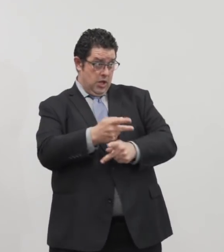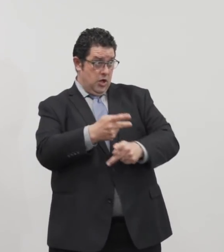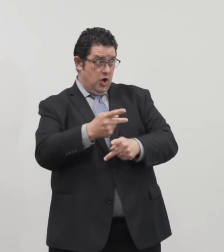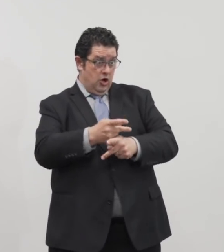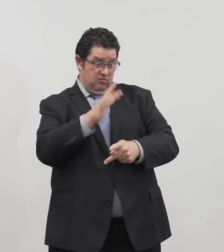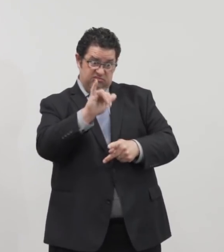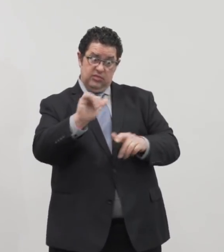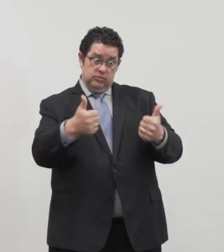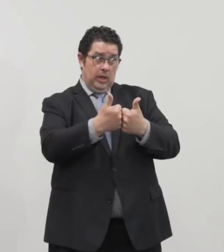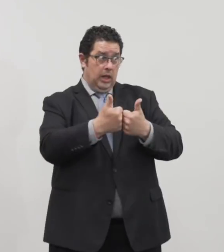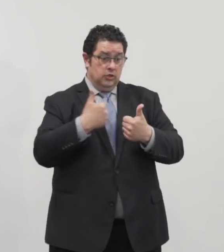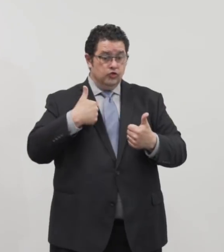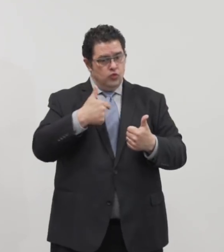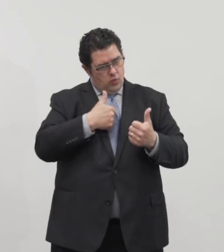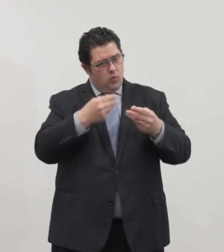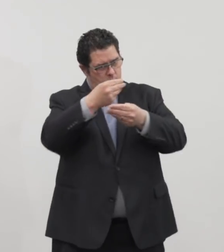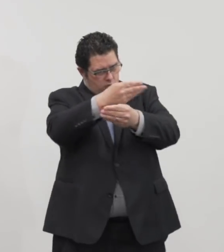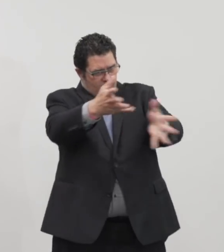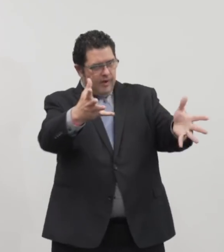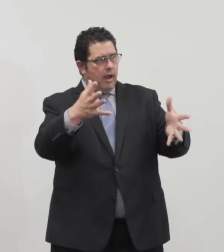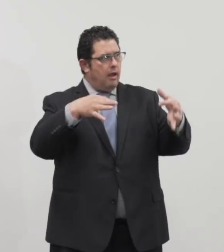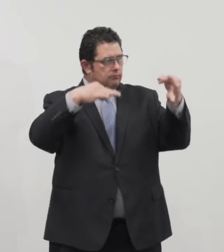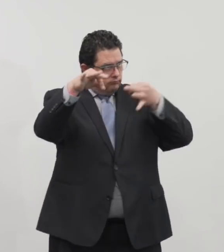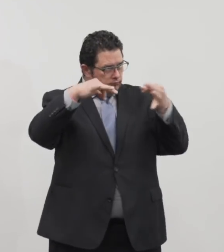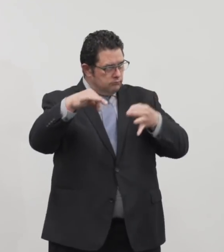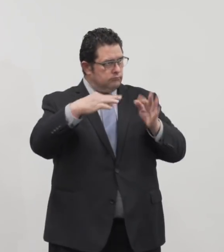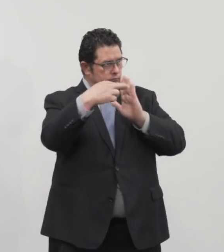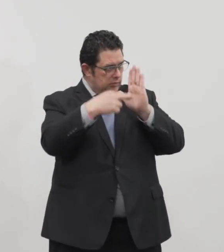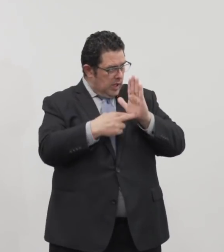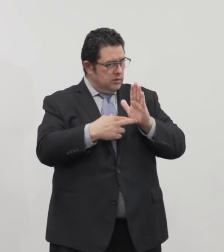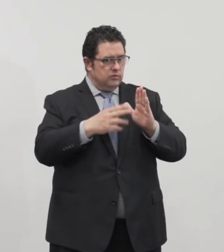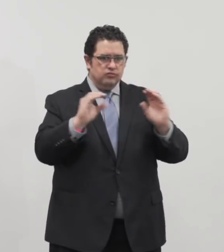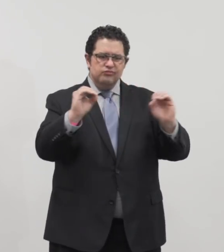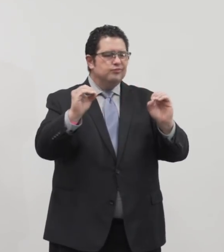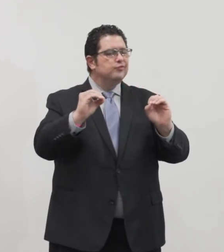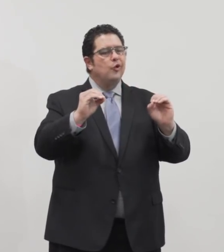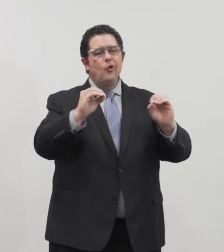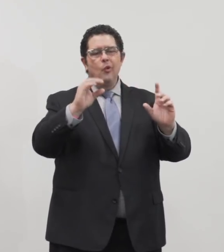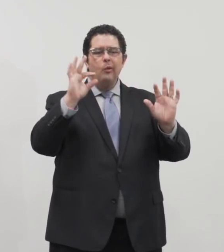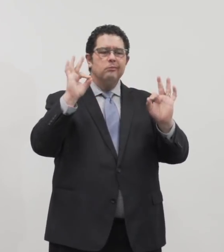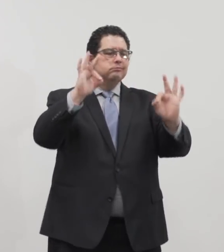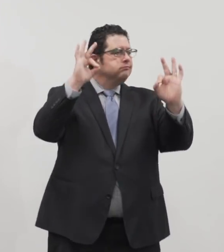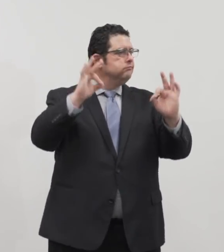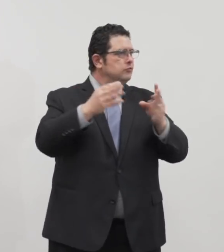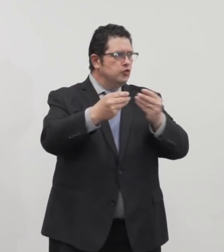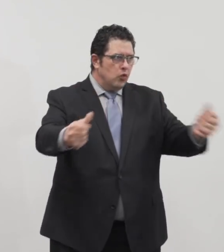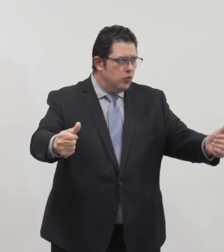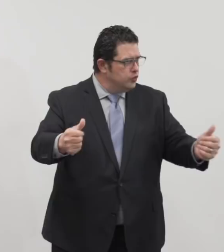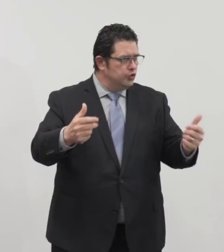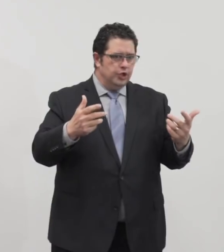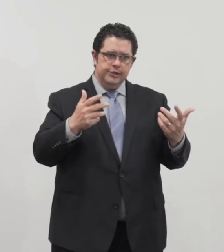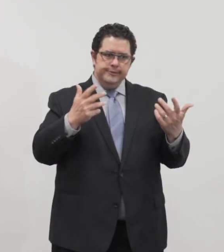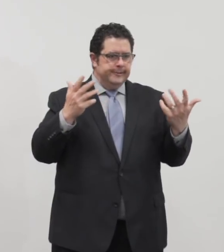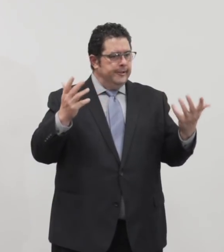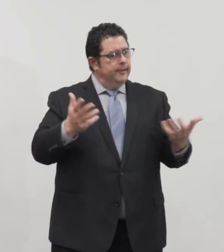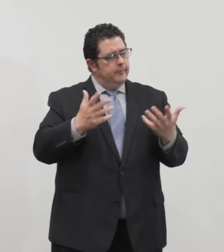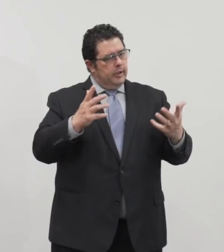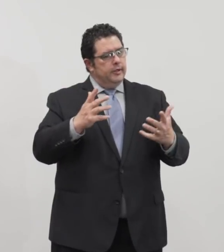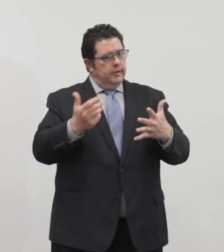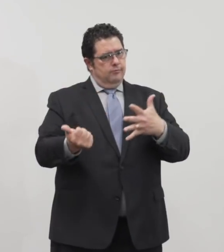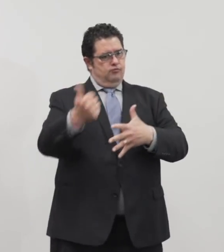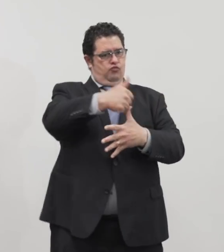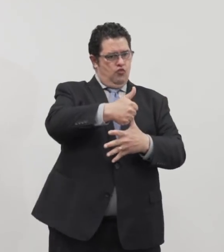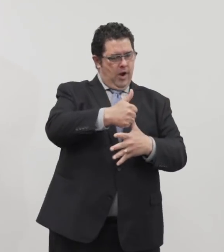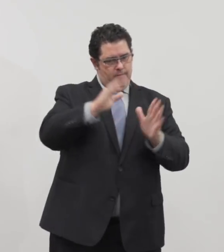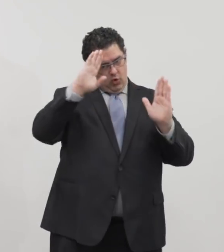we're going to provide some guidance on that. But there is no great solution. There will be an okay solution moving forward. But the primary focus